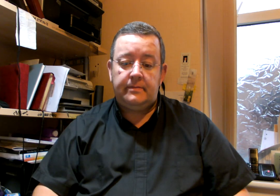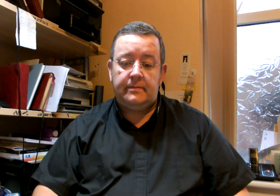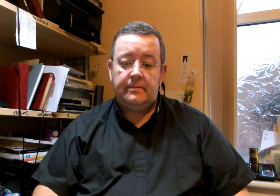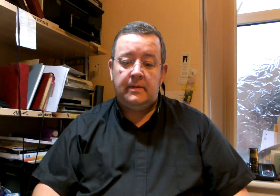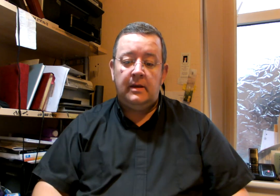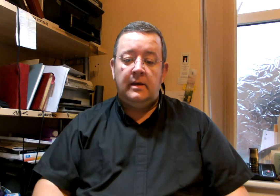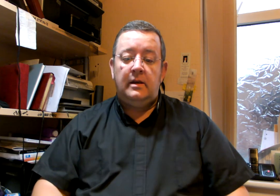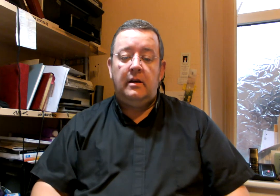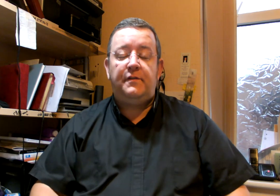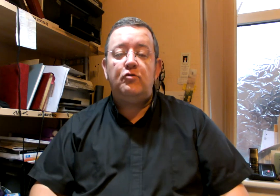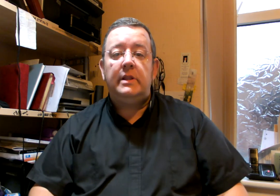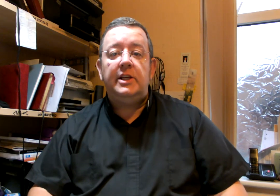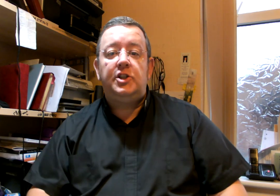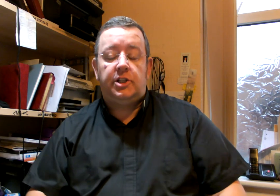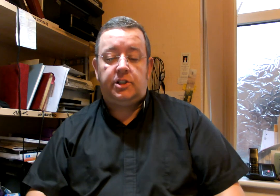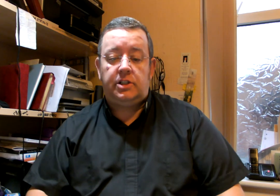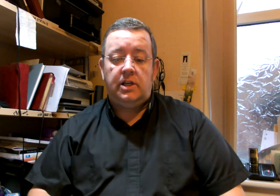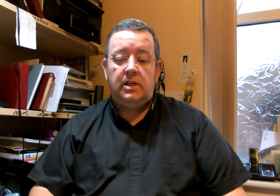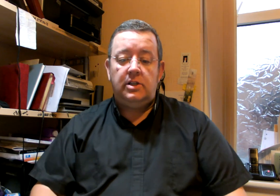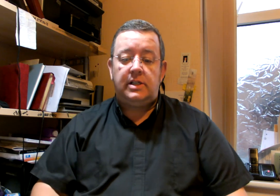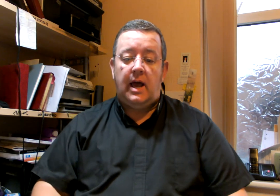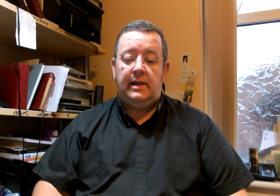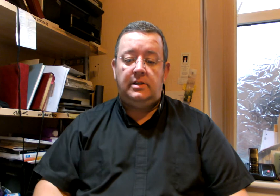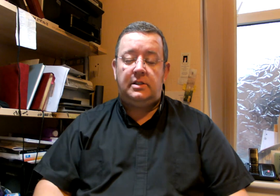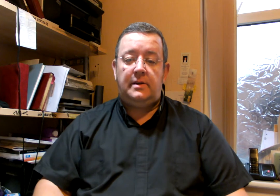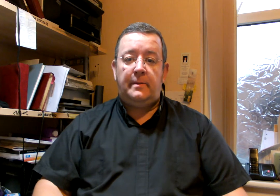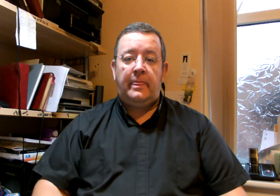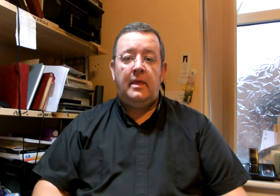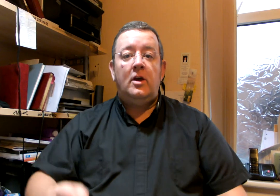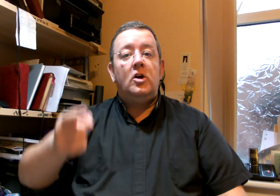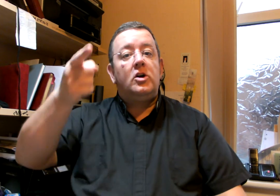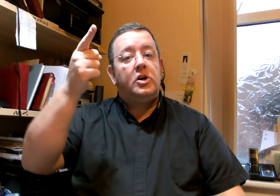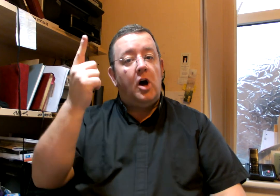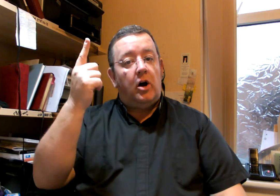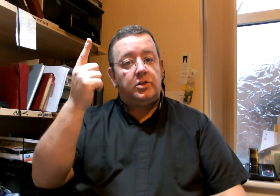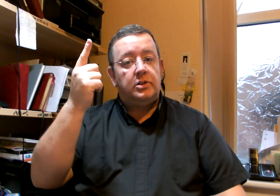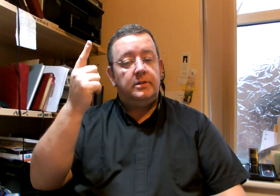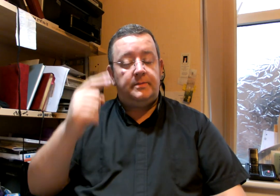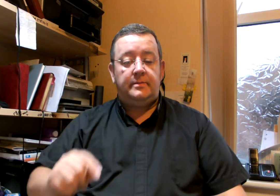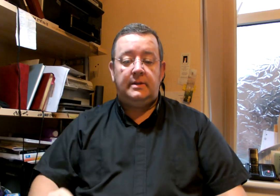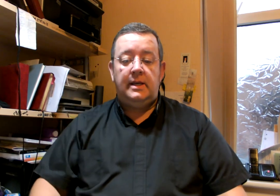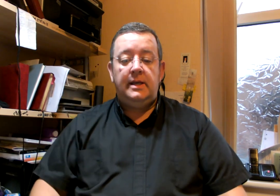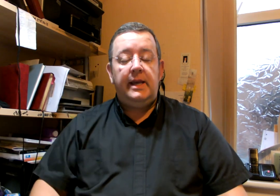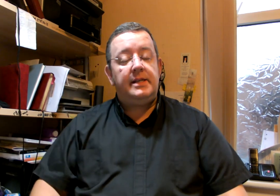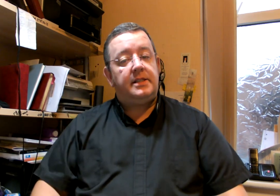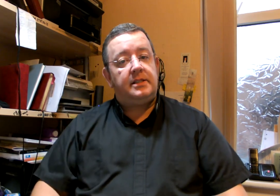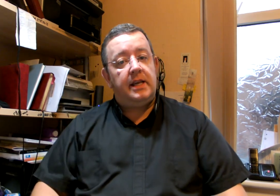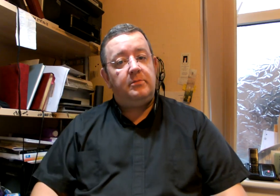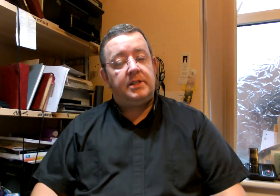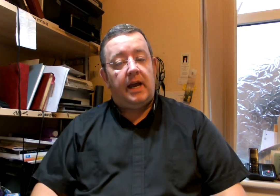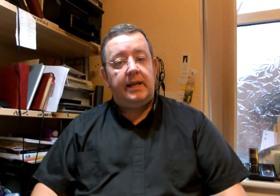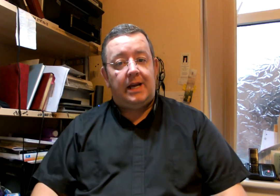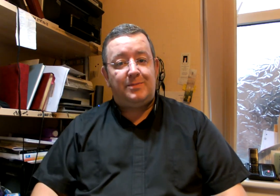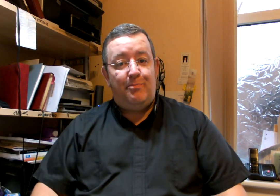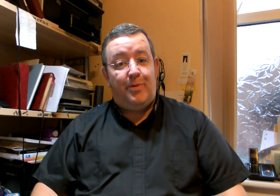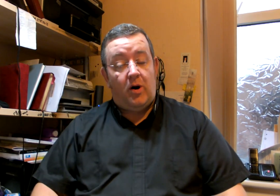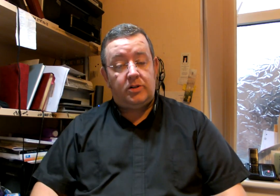A few religious signs. God. It's the same sign as boss.